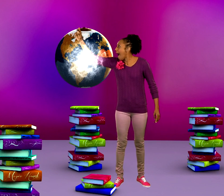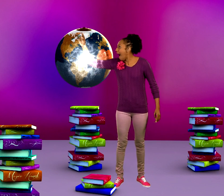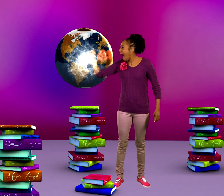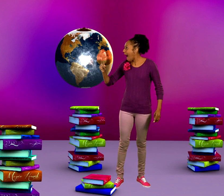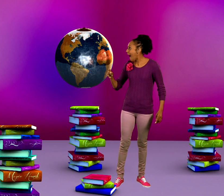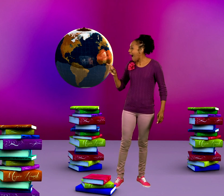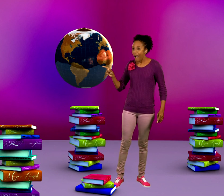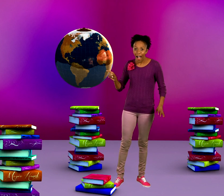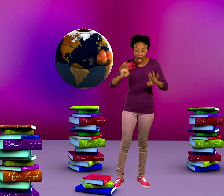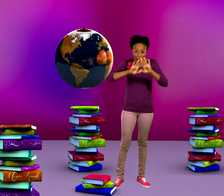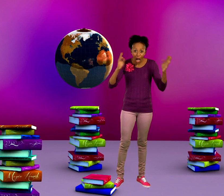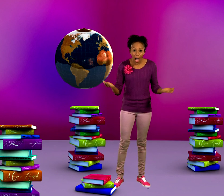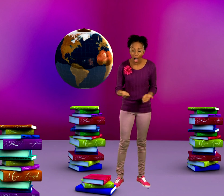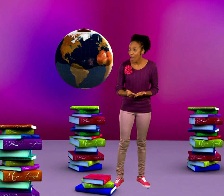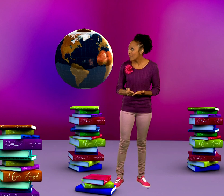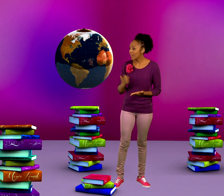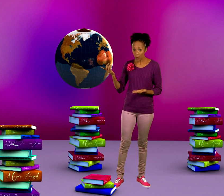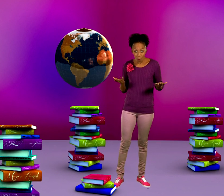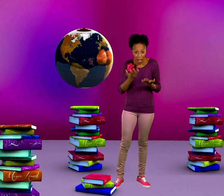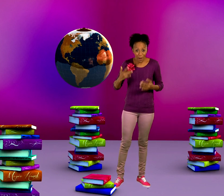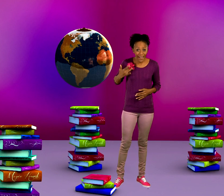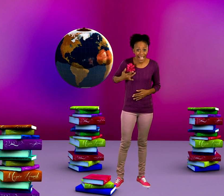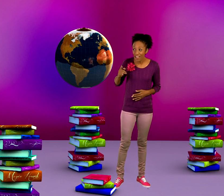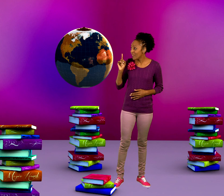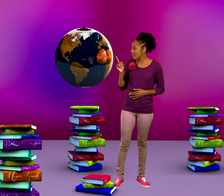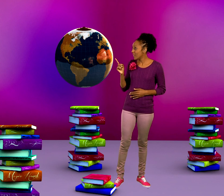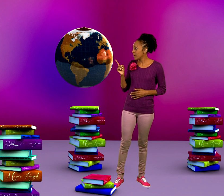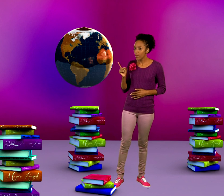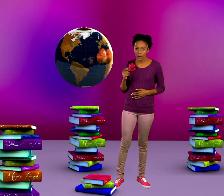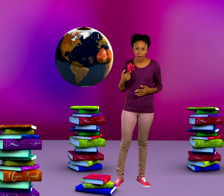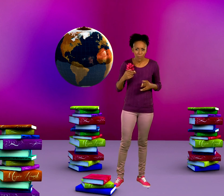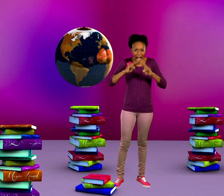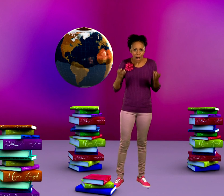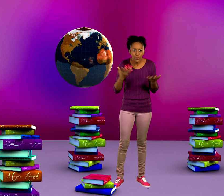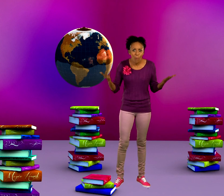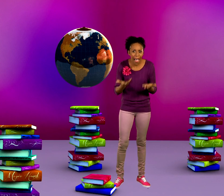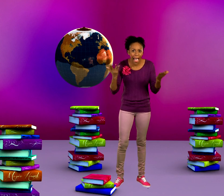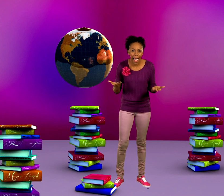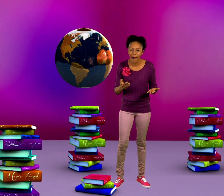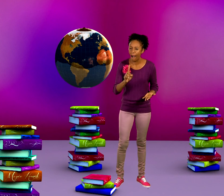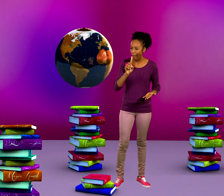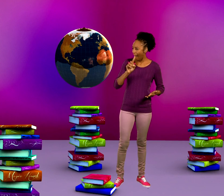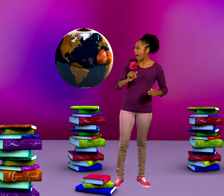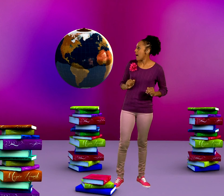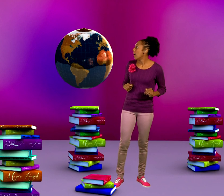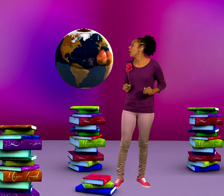Oh look It's planet Earth That's where we live Where's my house?